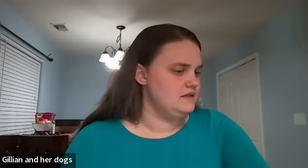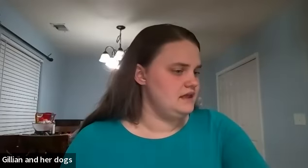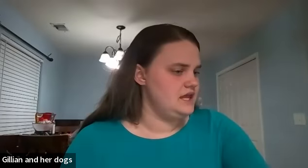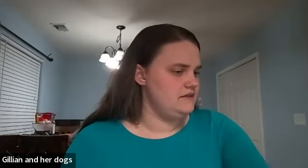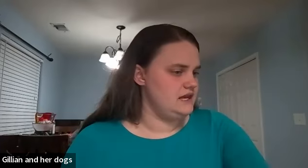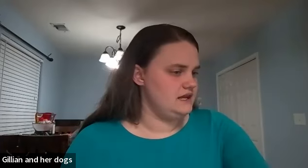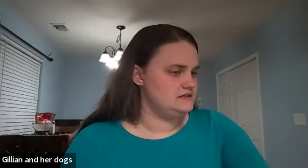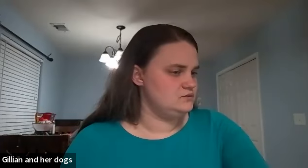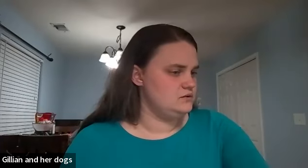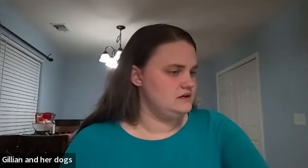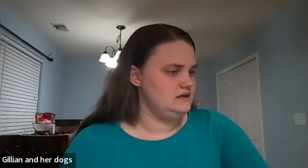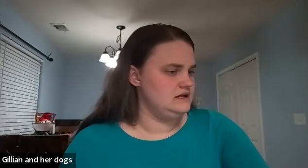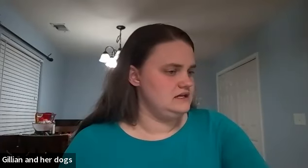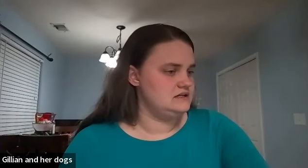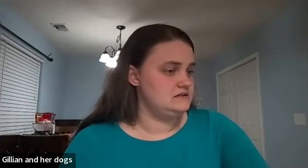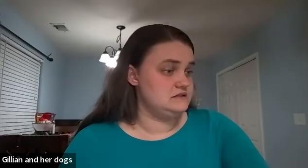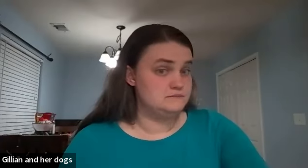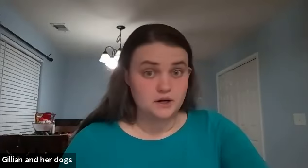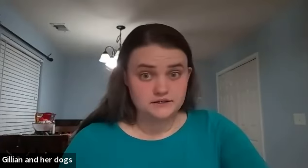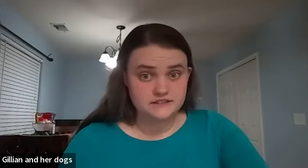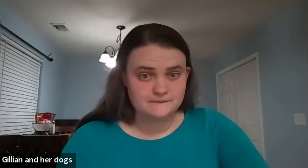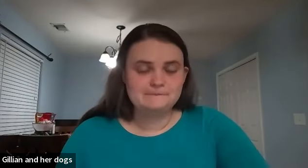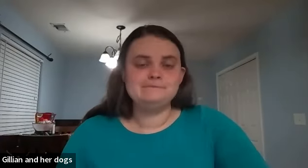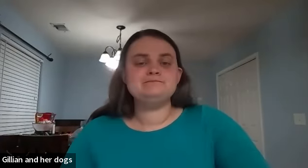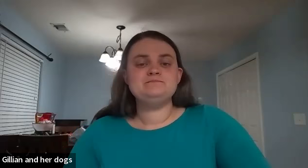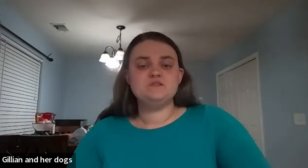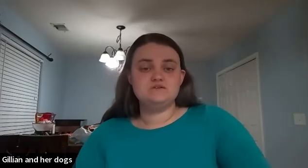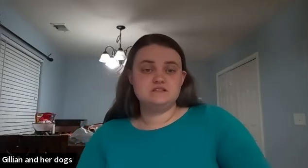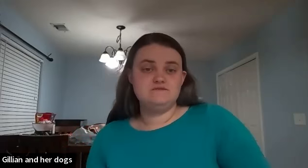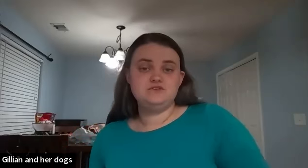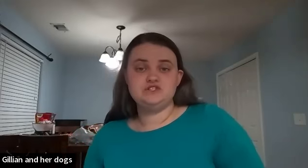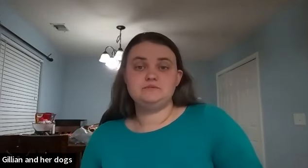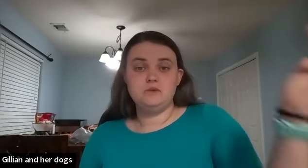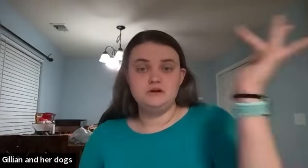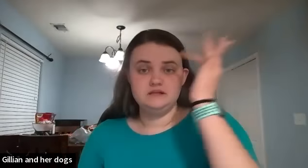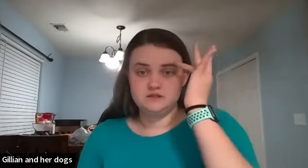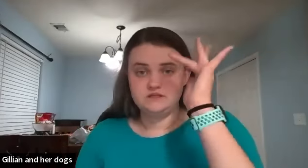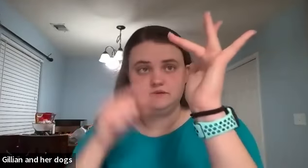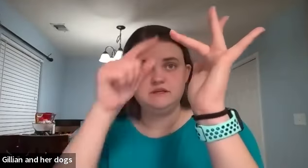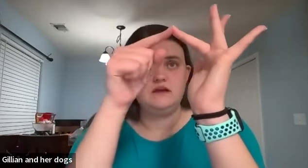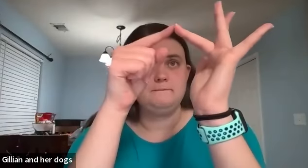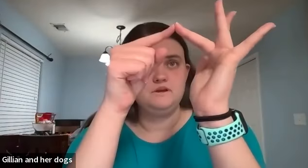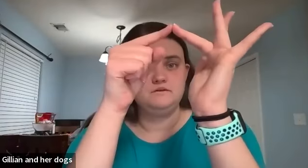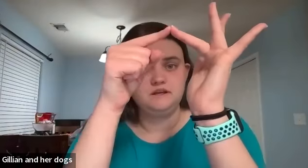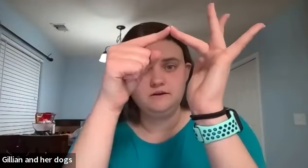then the next one is smart so the sign for smart is going to be that middle finger